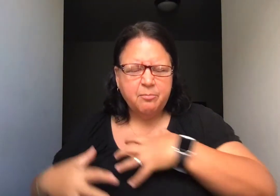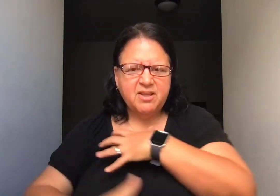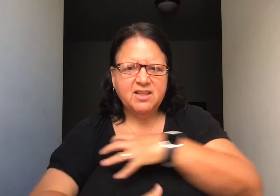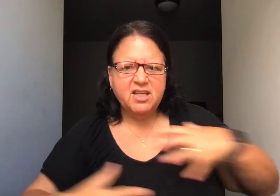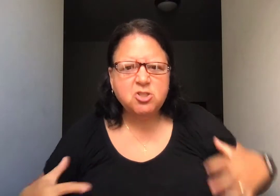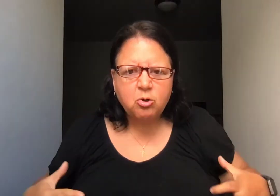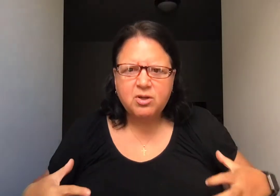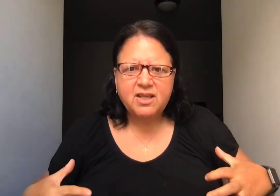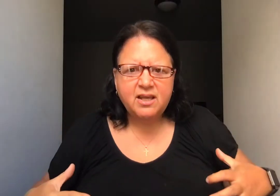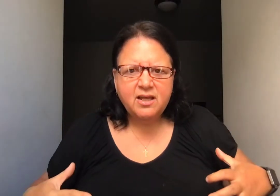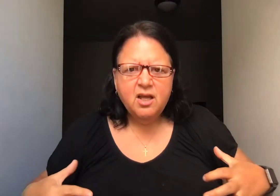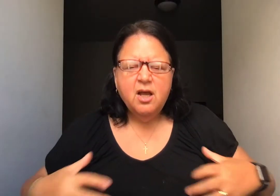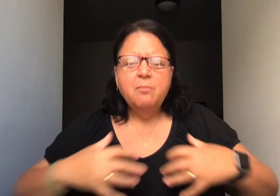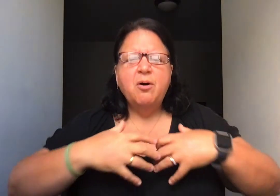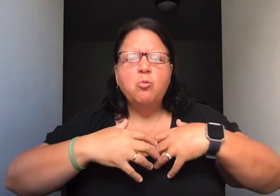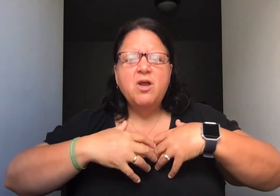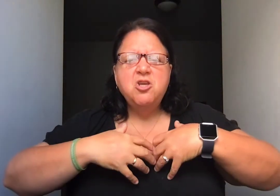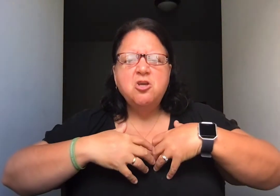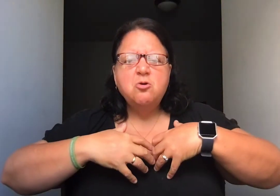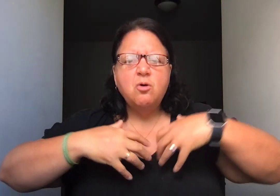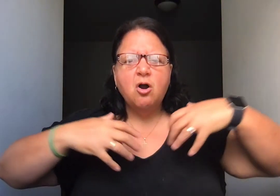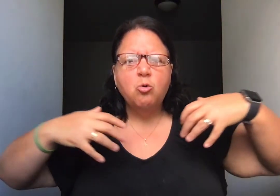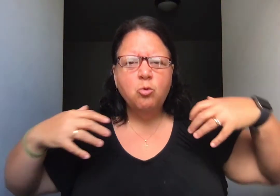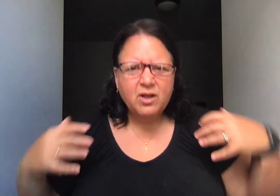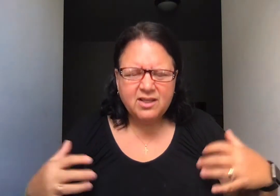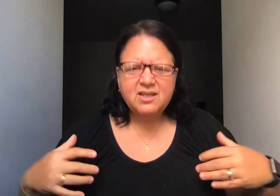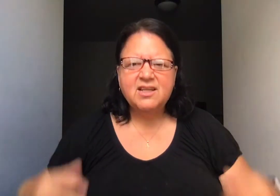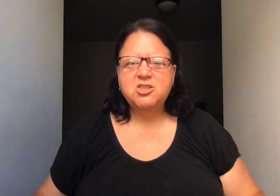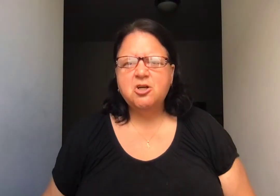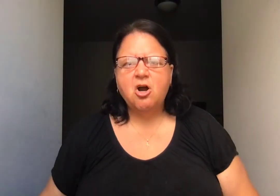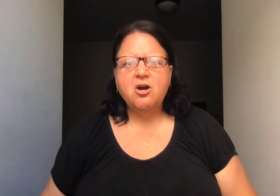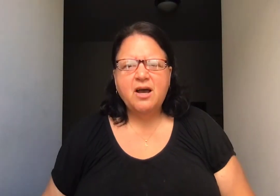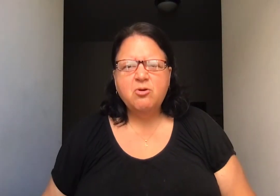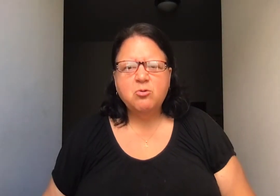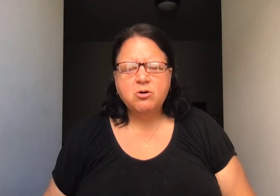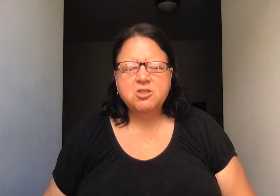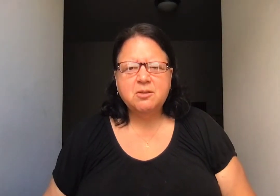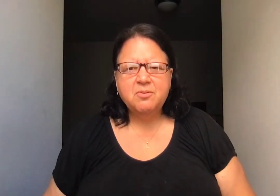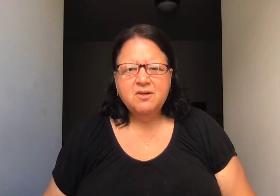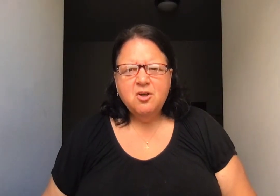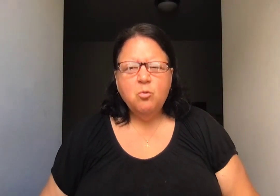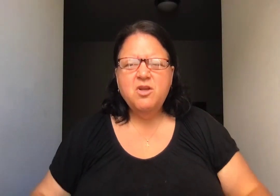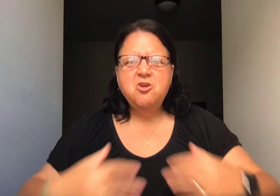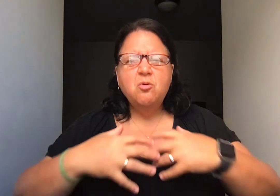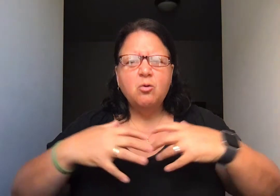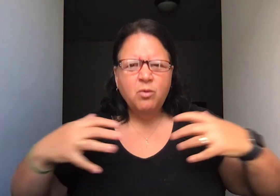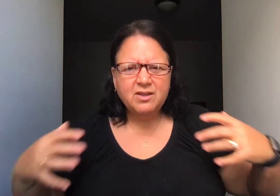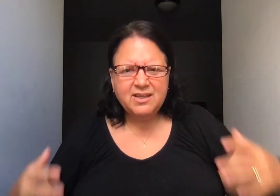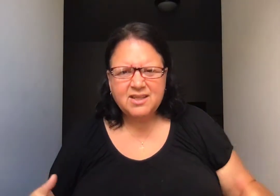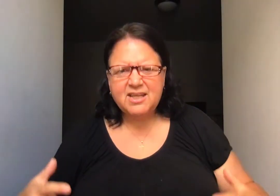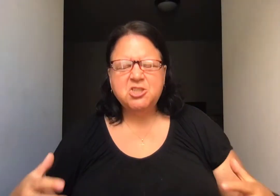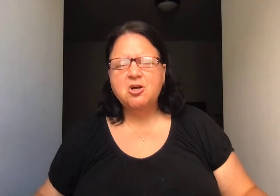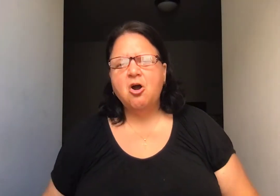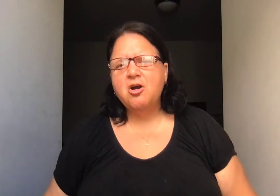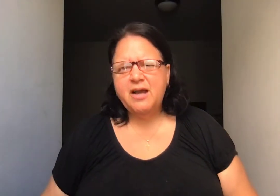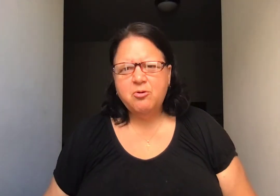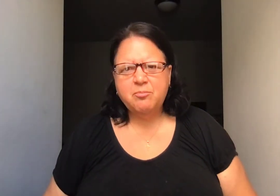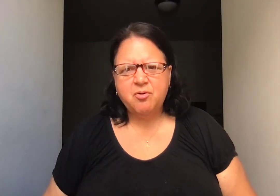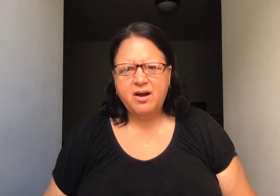completely, and totally. But when you are willing to let your guard down in worship, when you are willing to let your guard down in prayer,